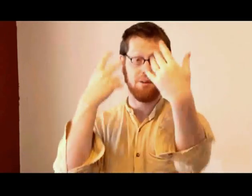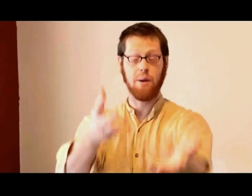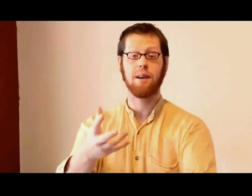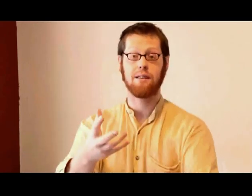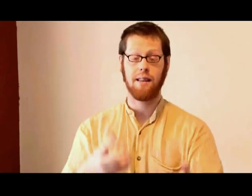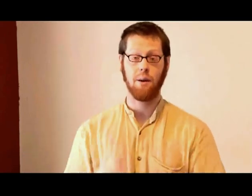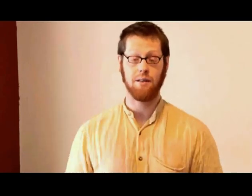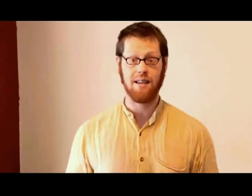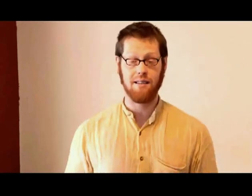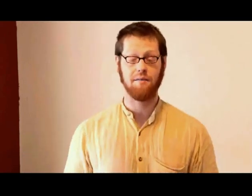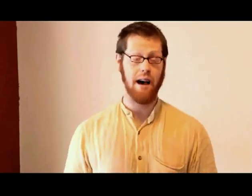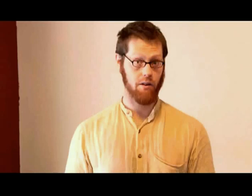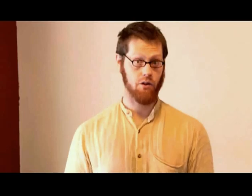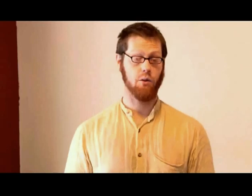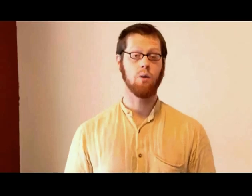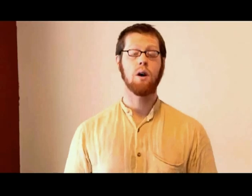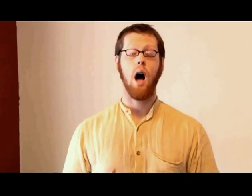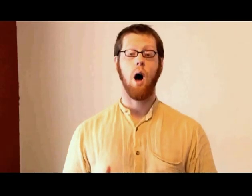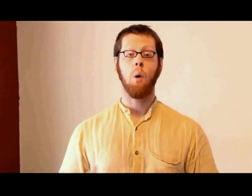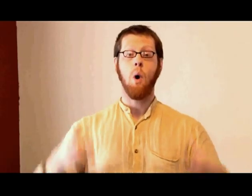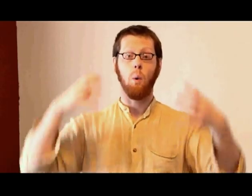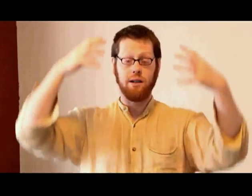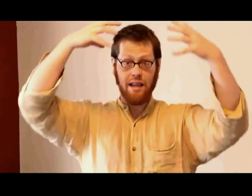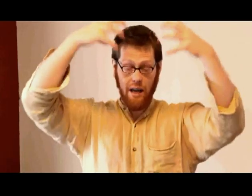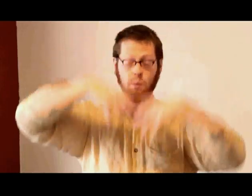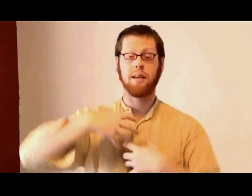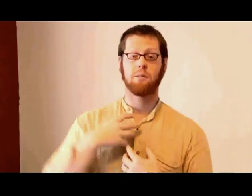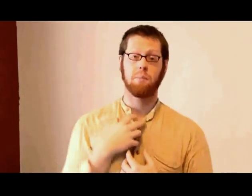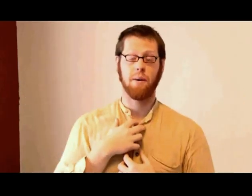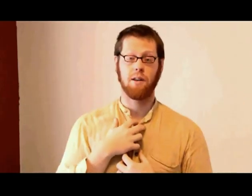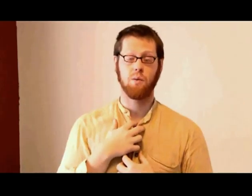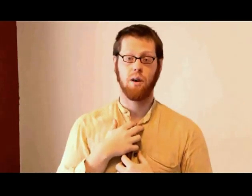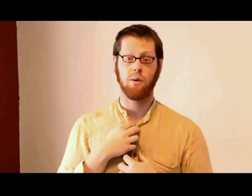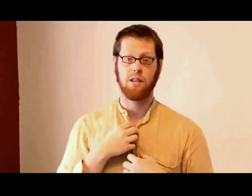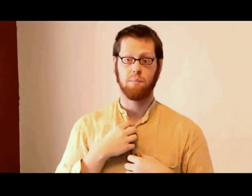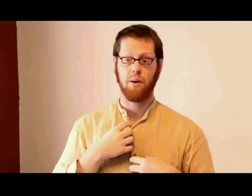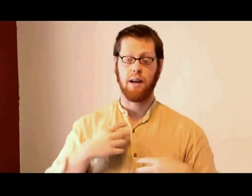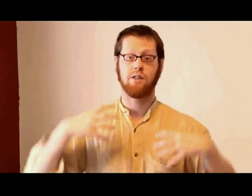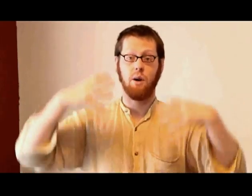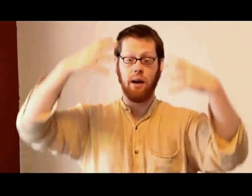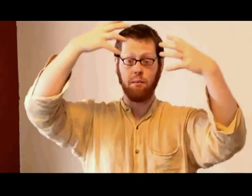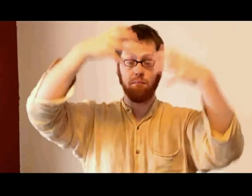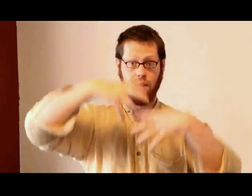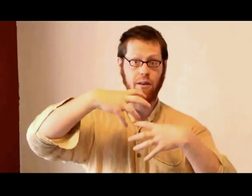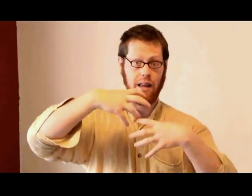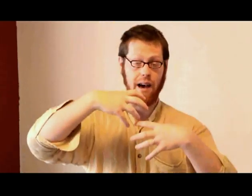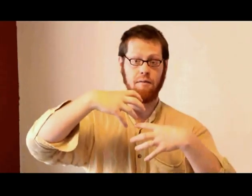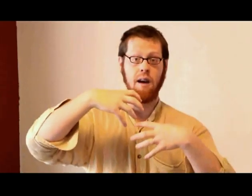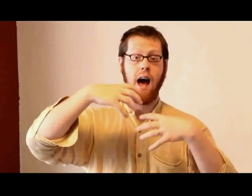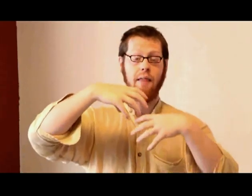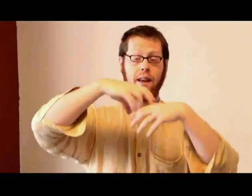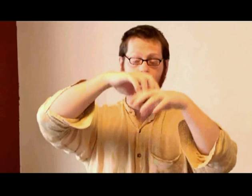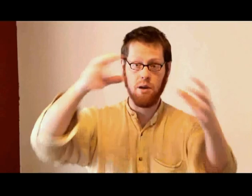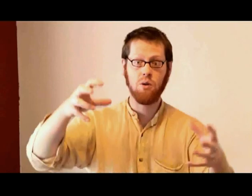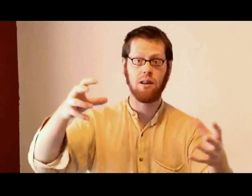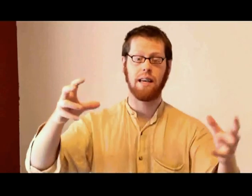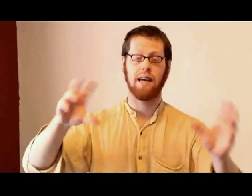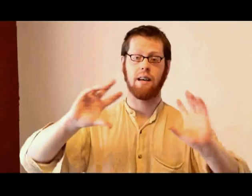experience that they were testifying to was an inward experience with the Holy Spirit. And so, in prayer life, and then communally, in